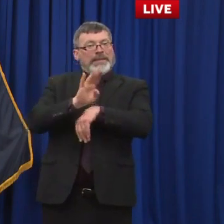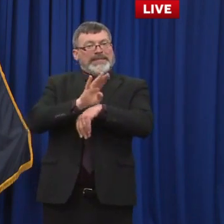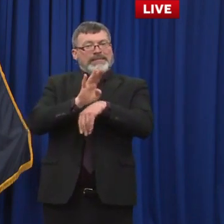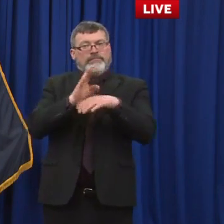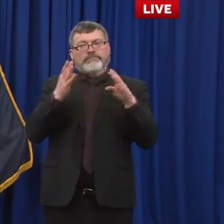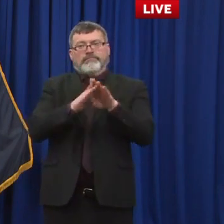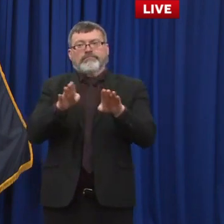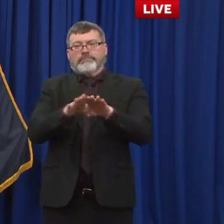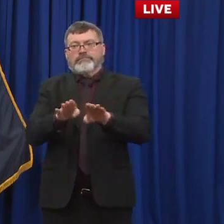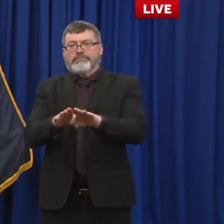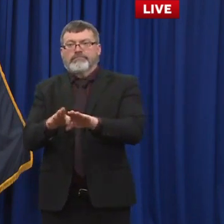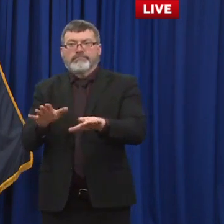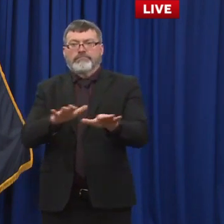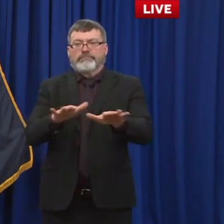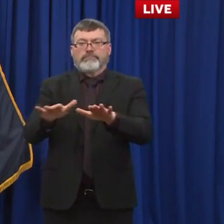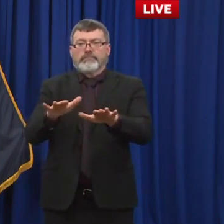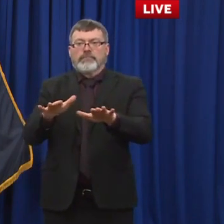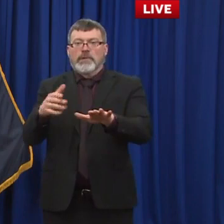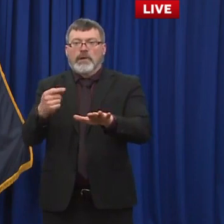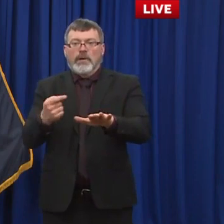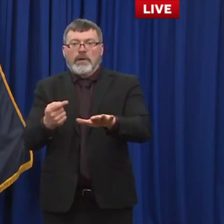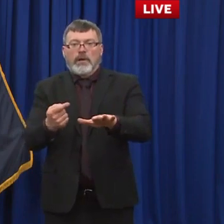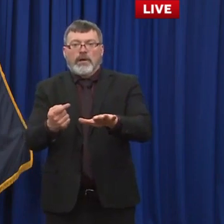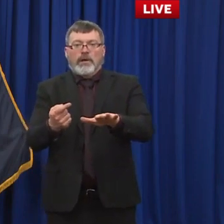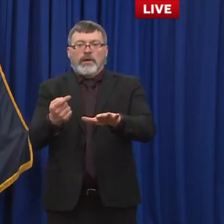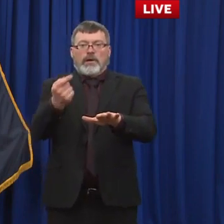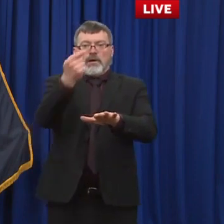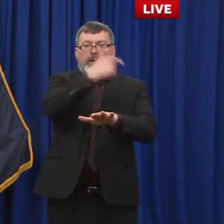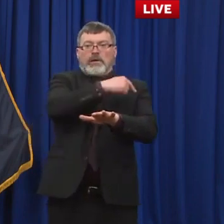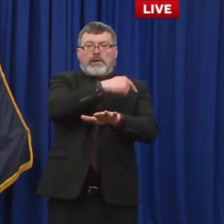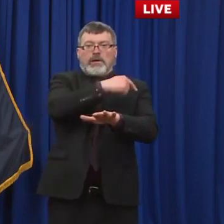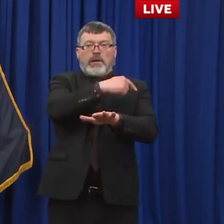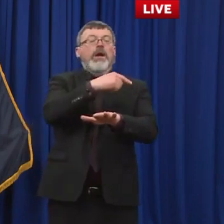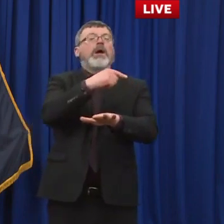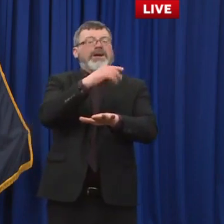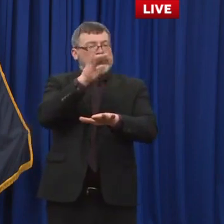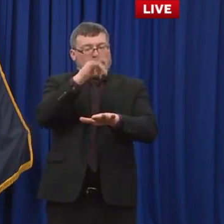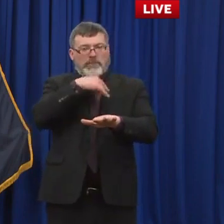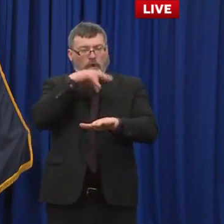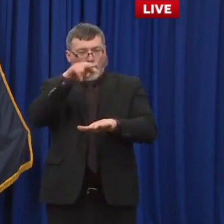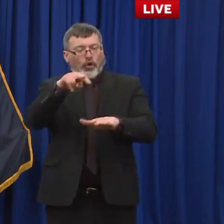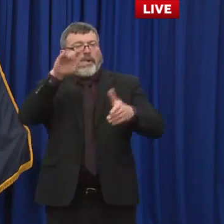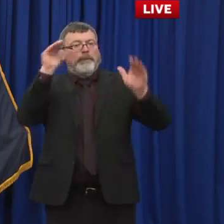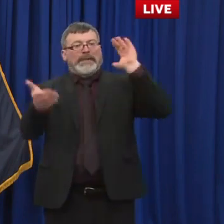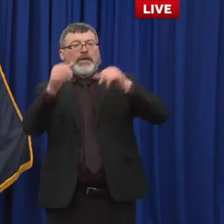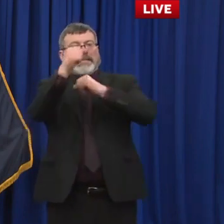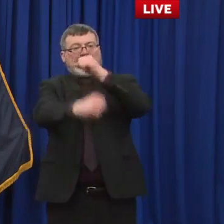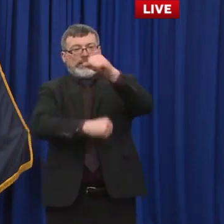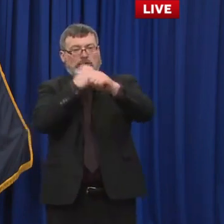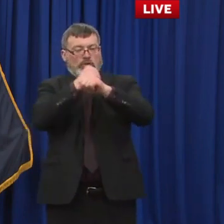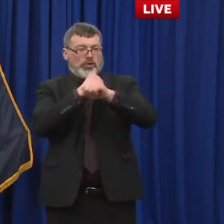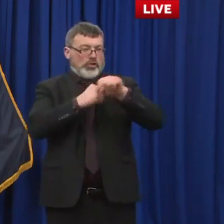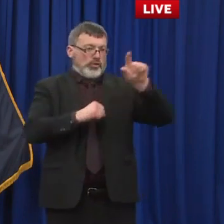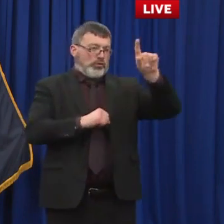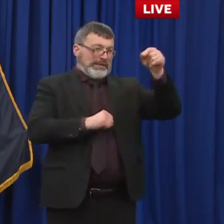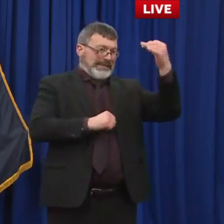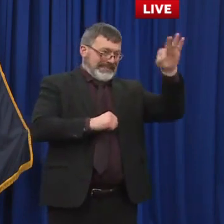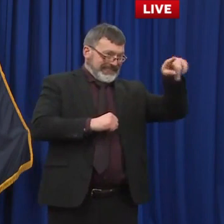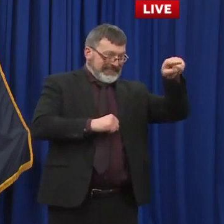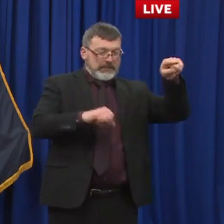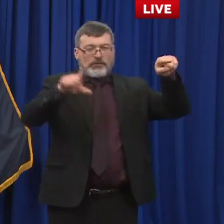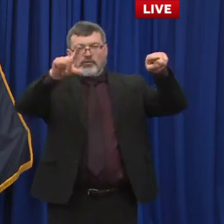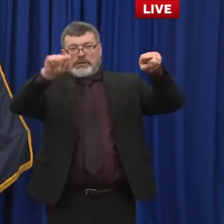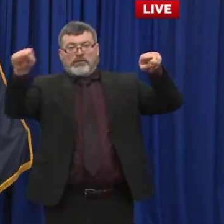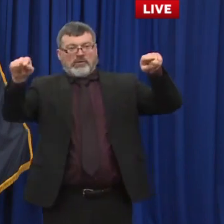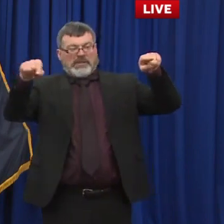tribulation and hardship and unknown because what we did with the cares act because we put so much money back into the economy because we I think